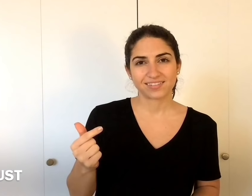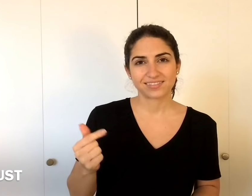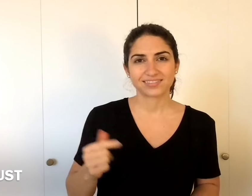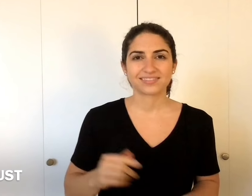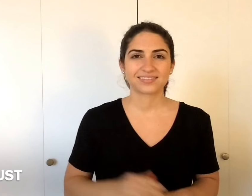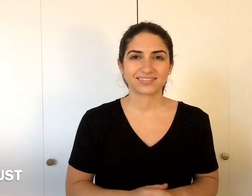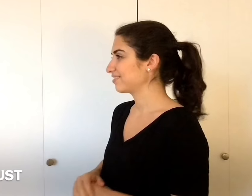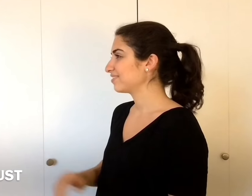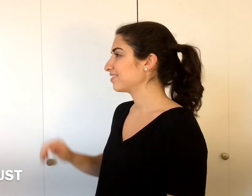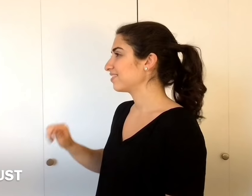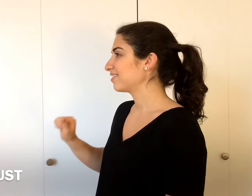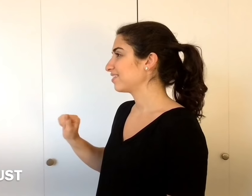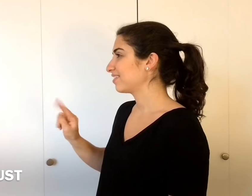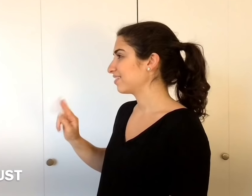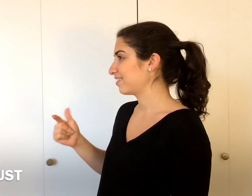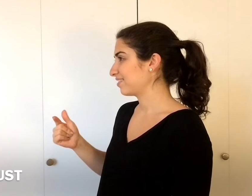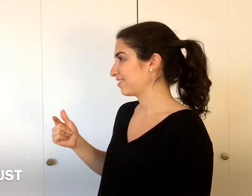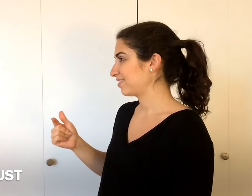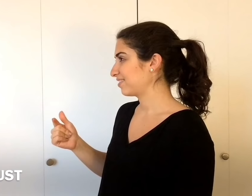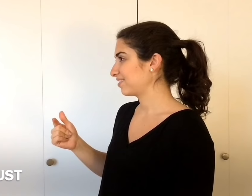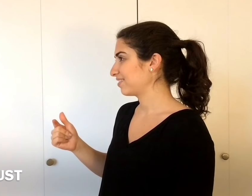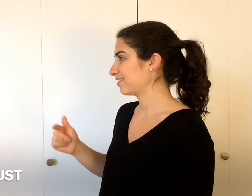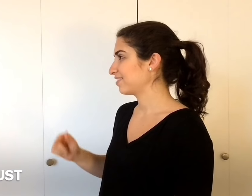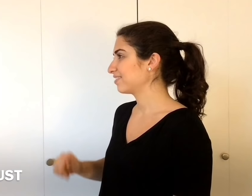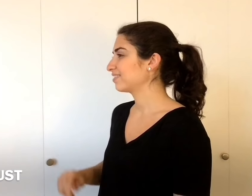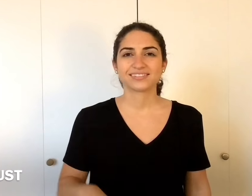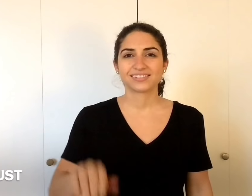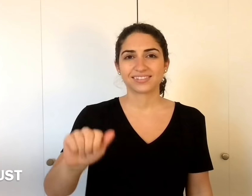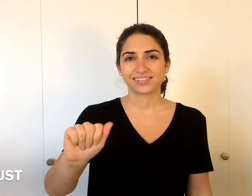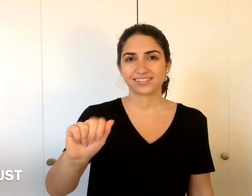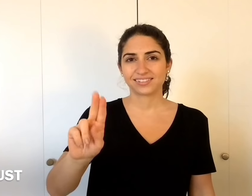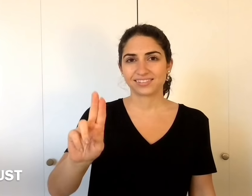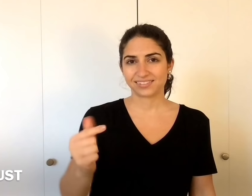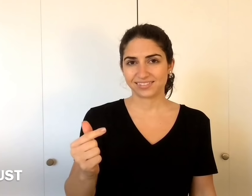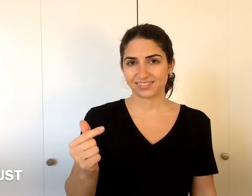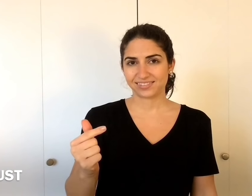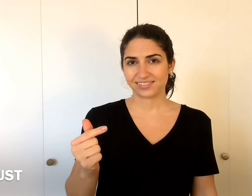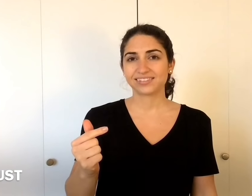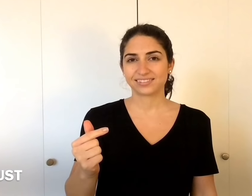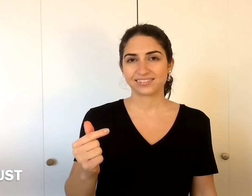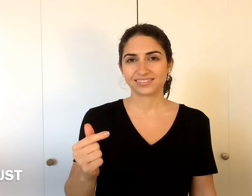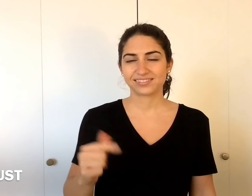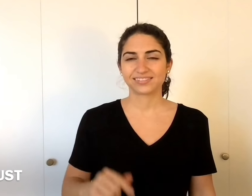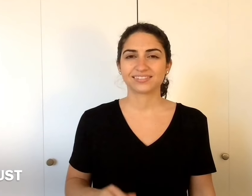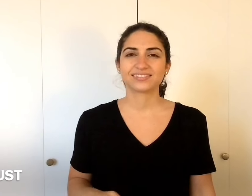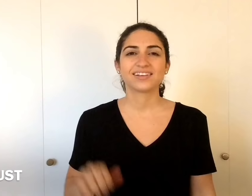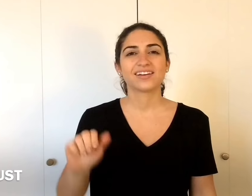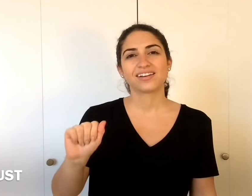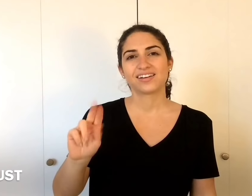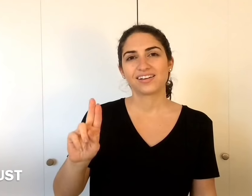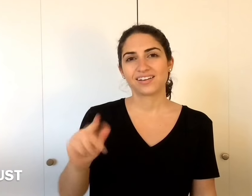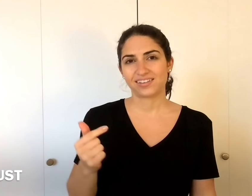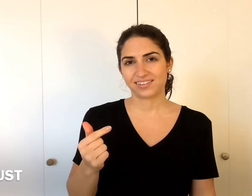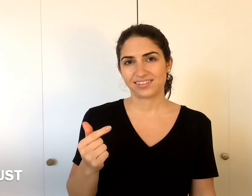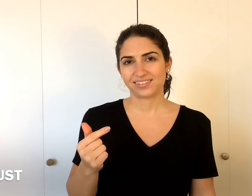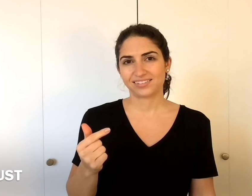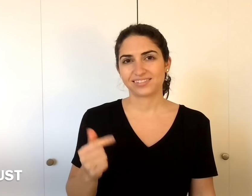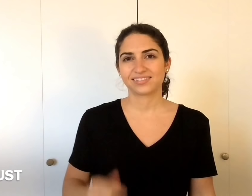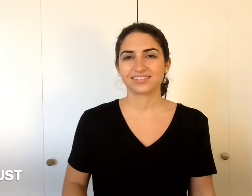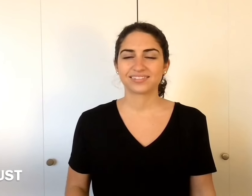-U-G.